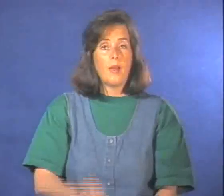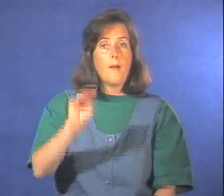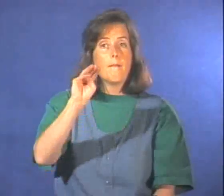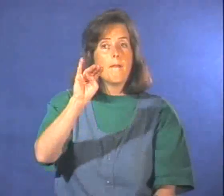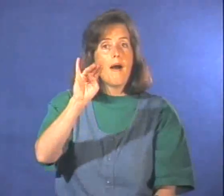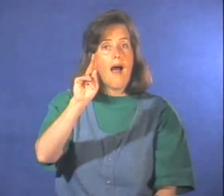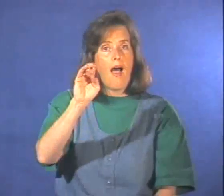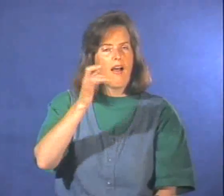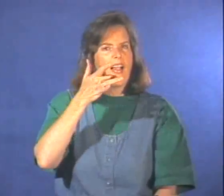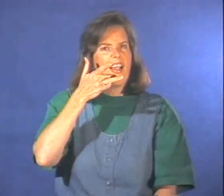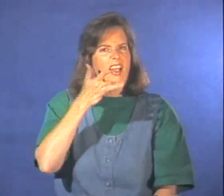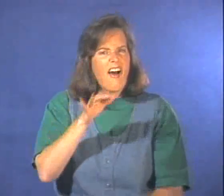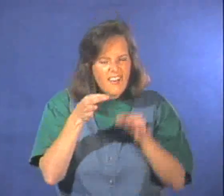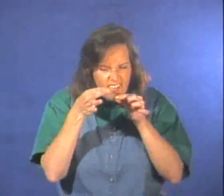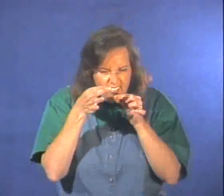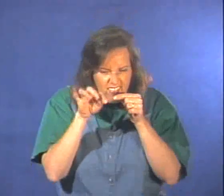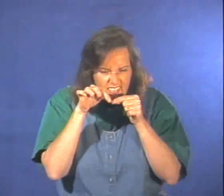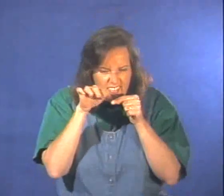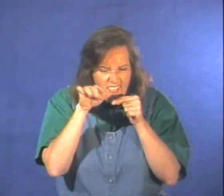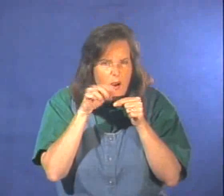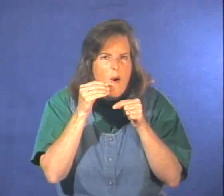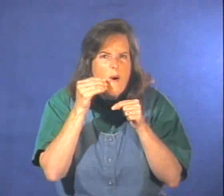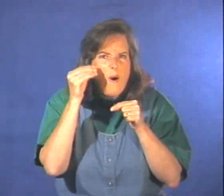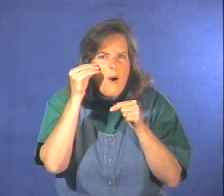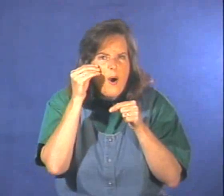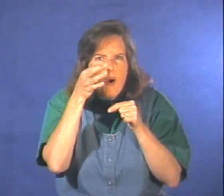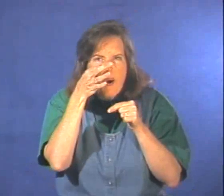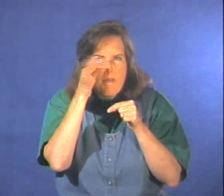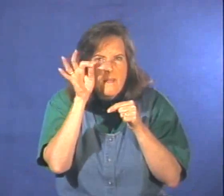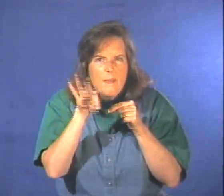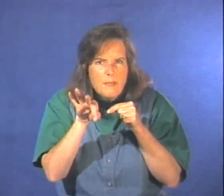Mike lives near school, so he walks home.